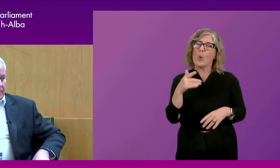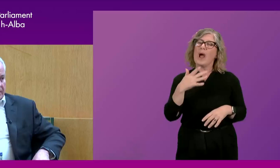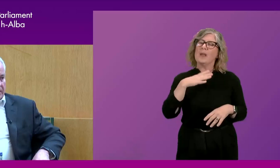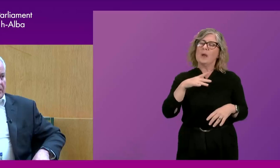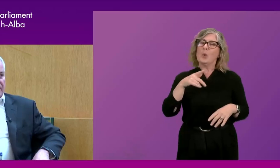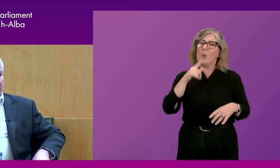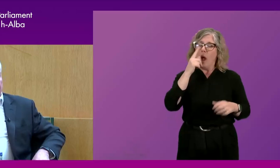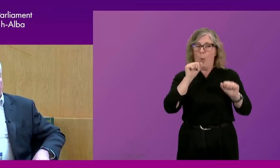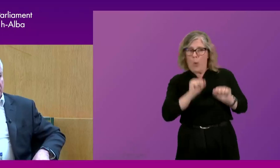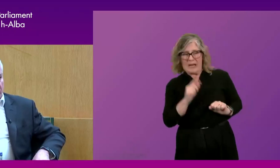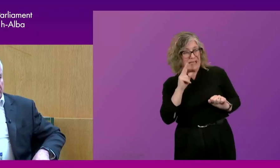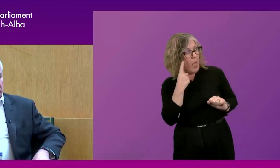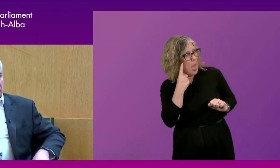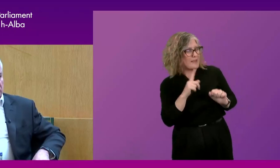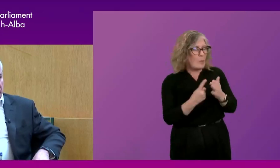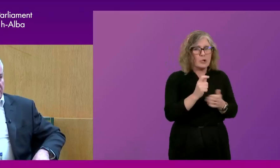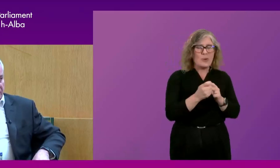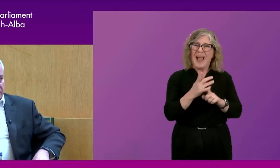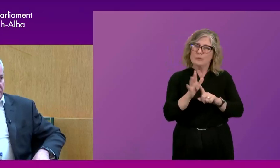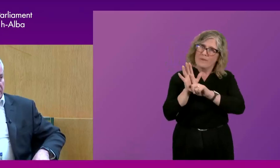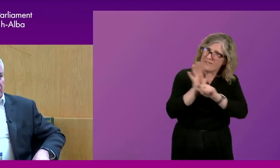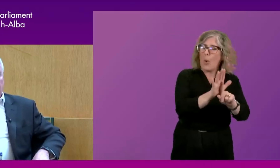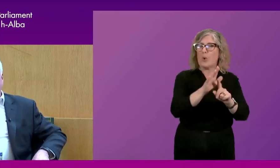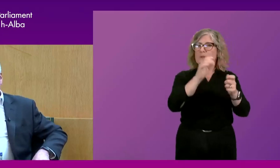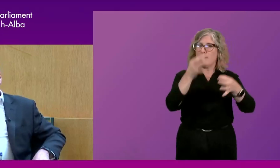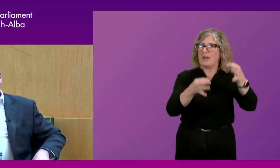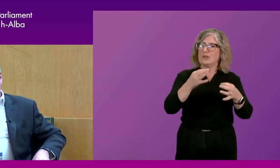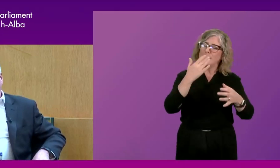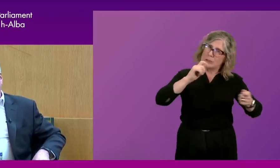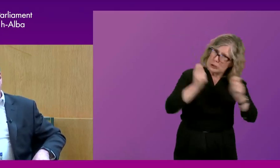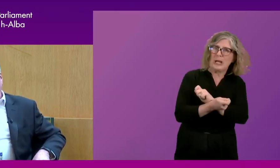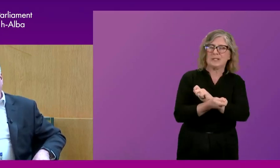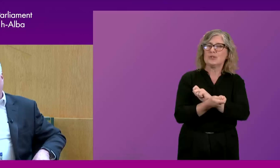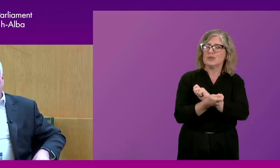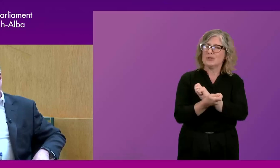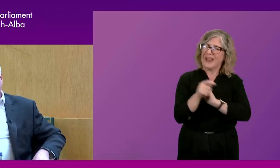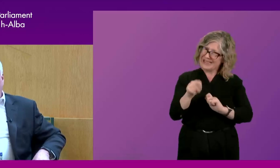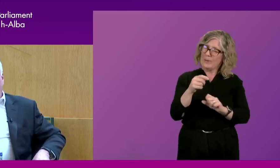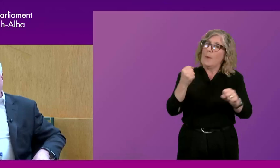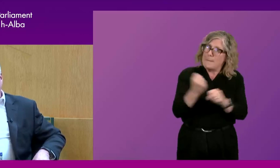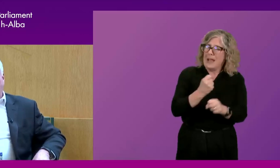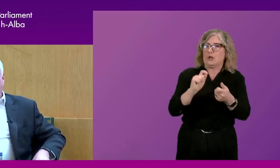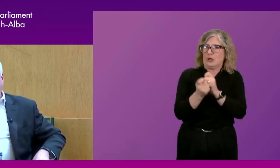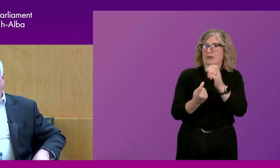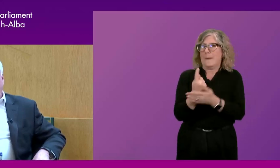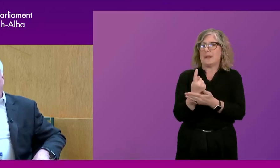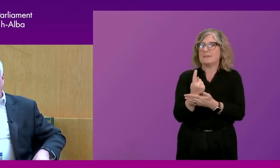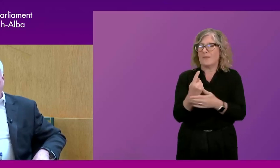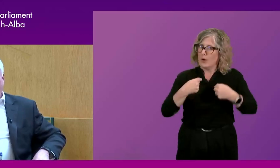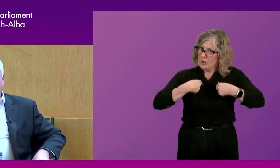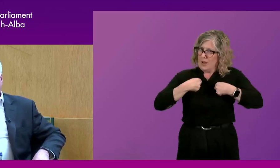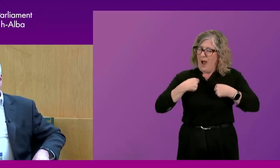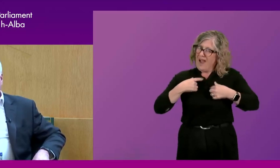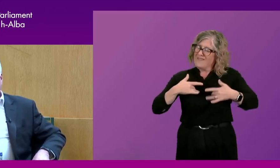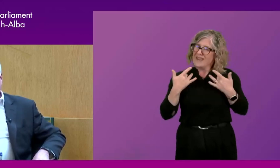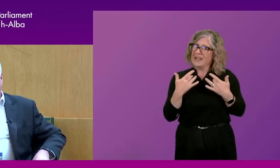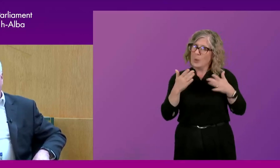change happen, and you have to force the politicians to do the right thing. And I, so I think that's, to me, that's why you need, you